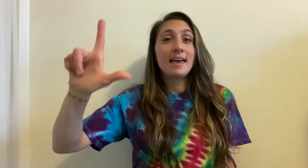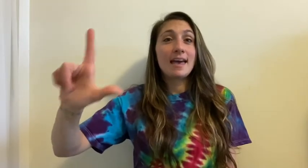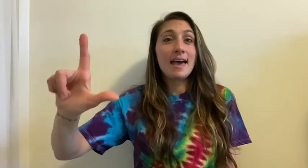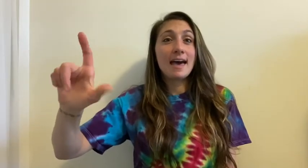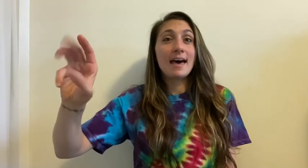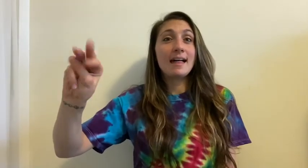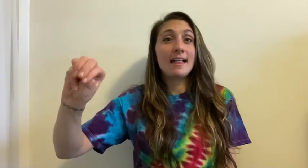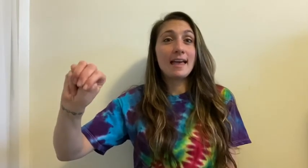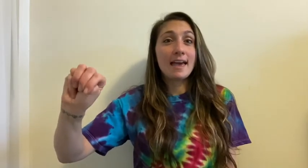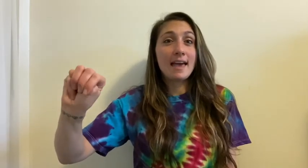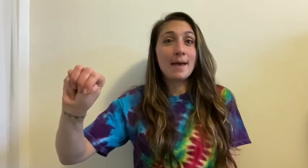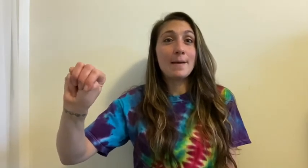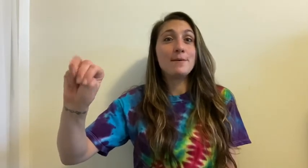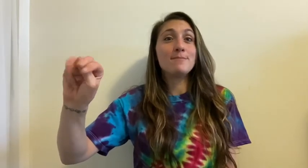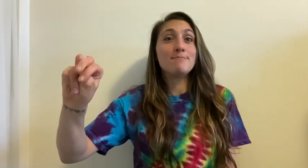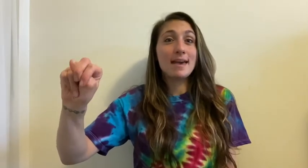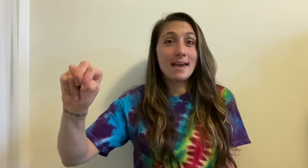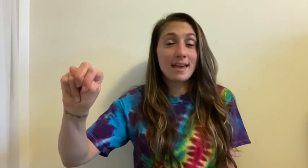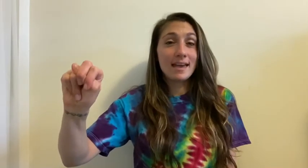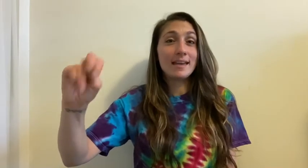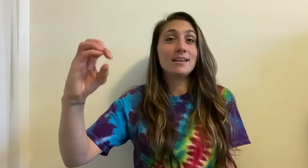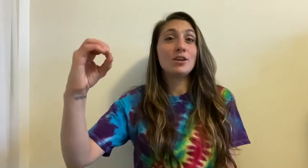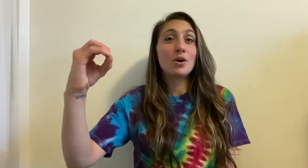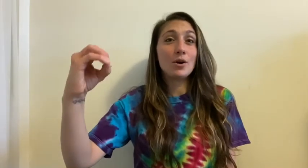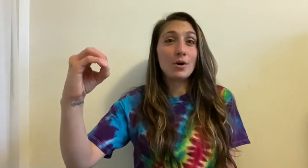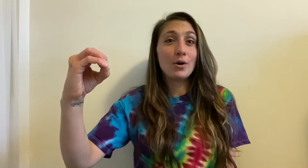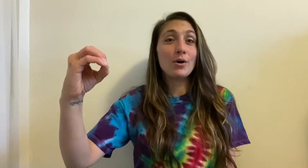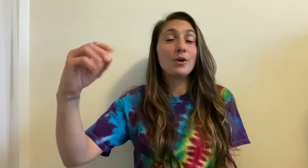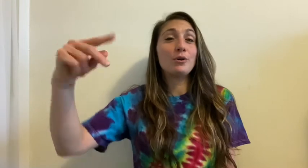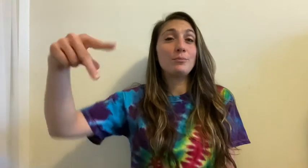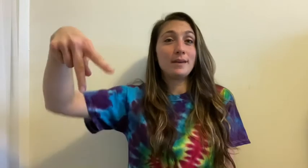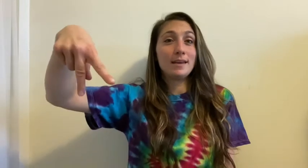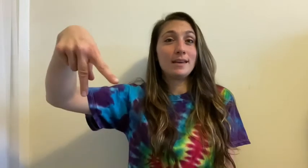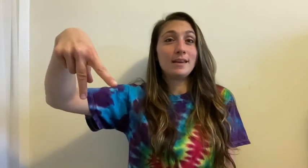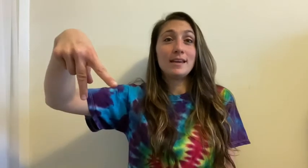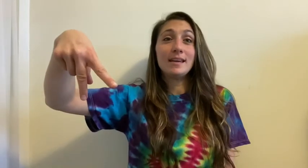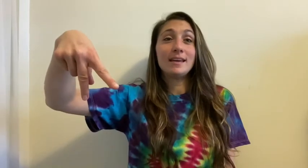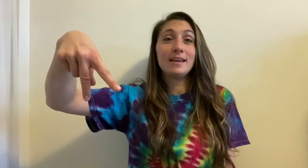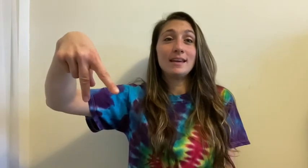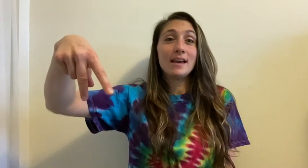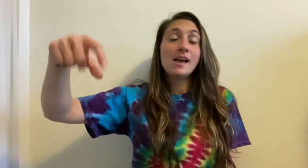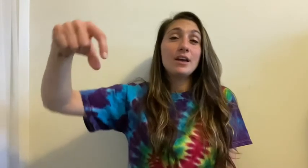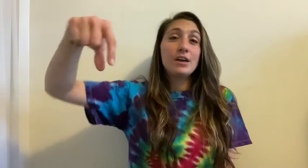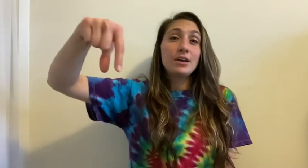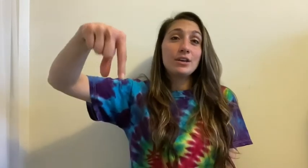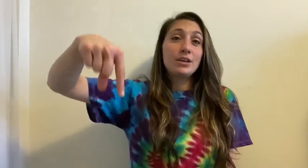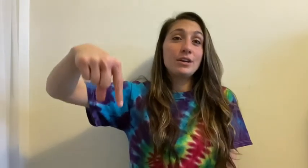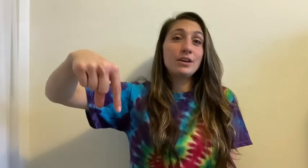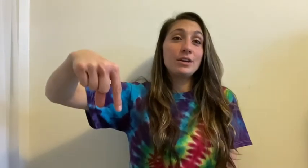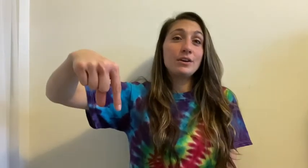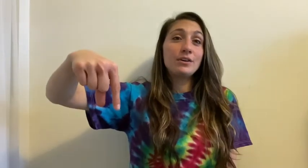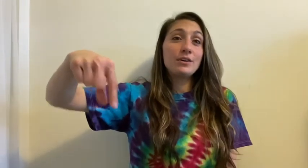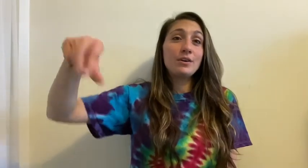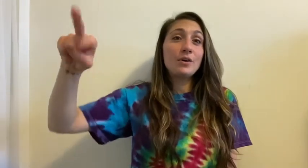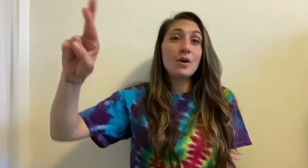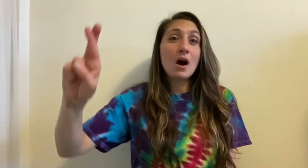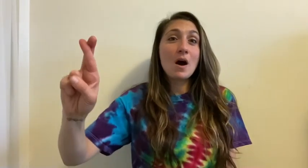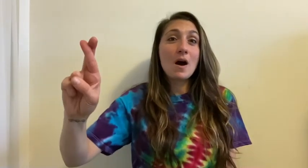L, M, N, O, P, Q, R,